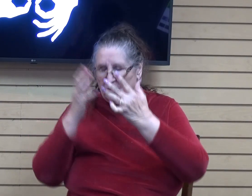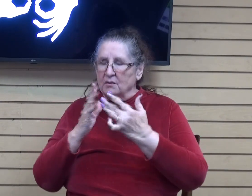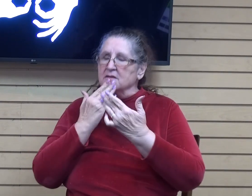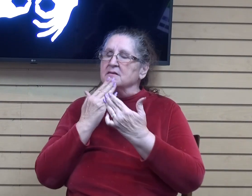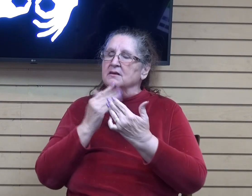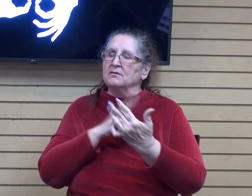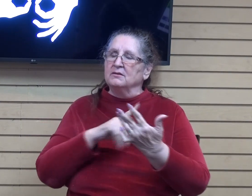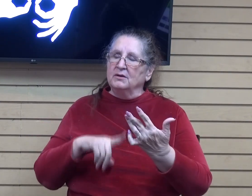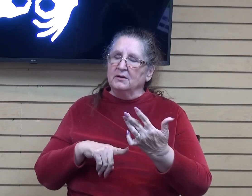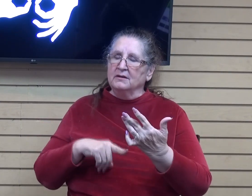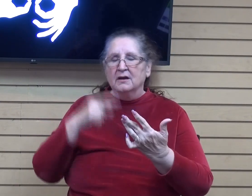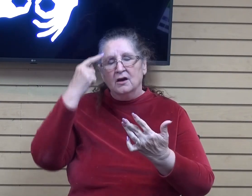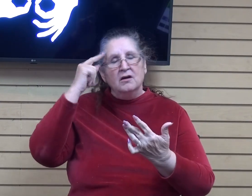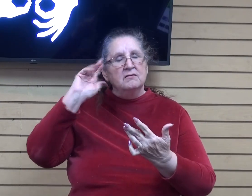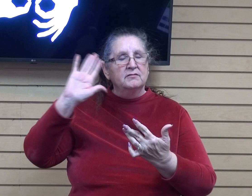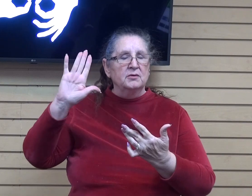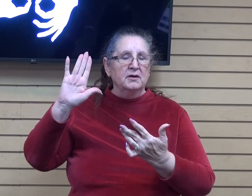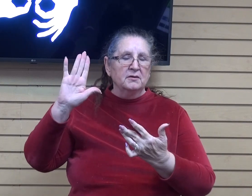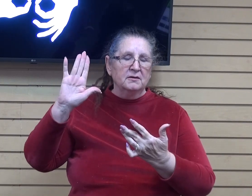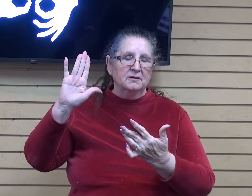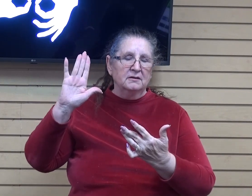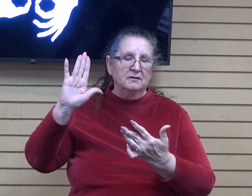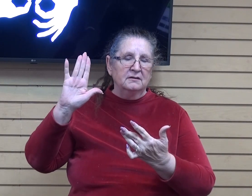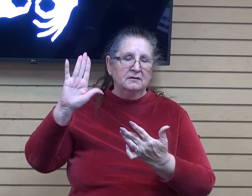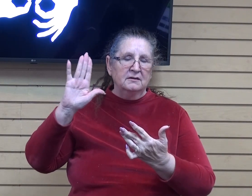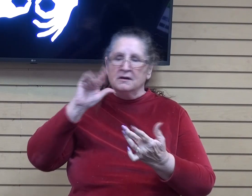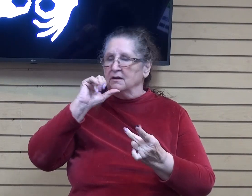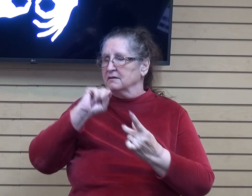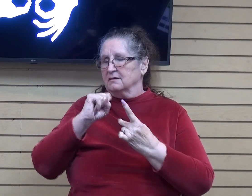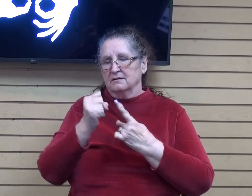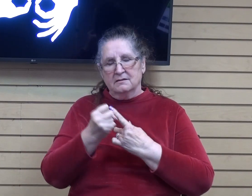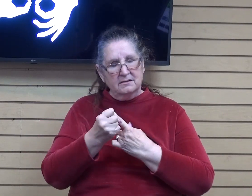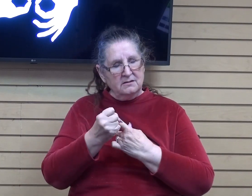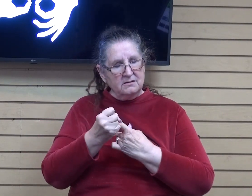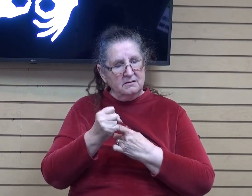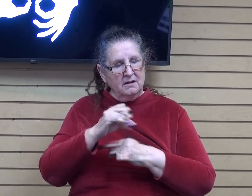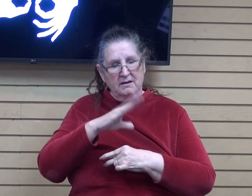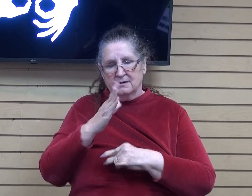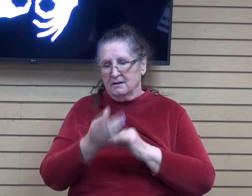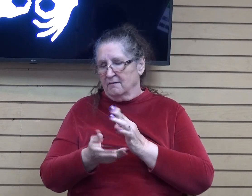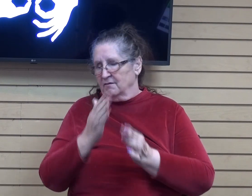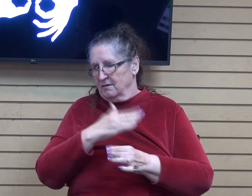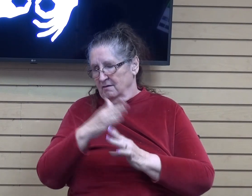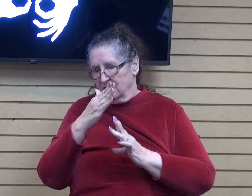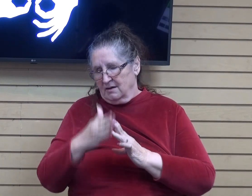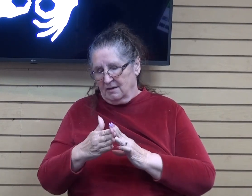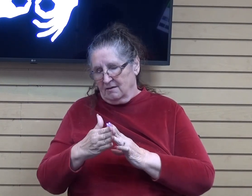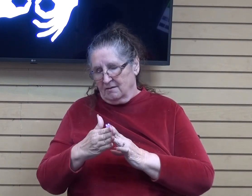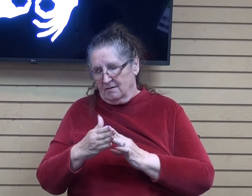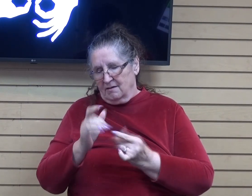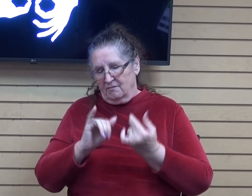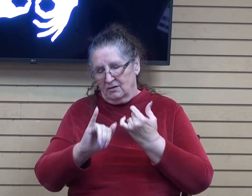for your unconditional never-ending everlasting love father god